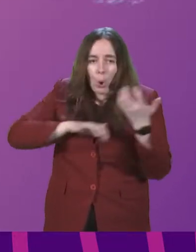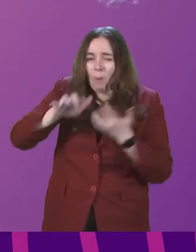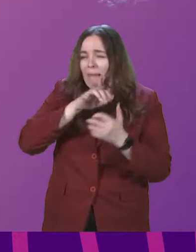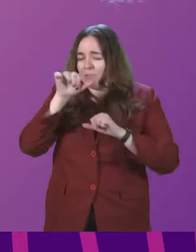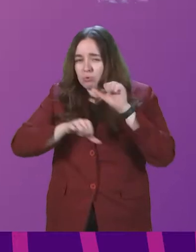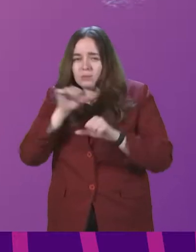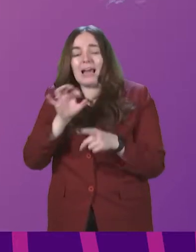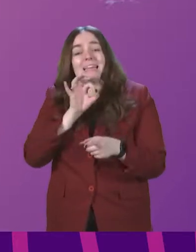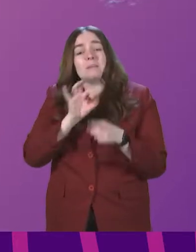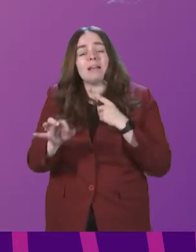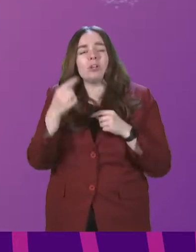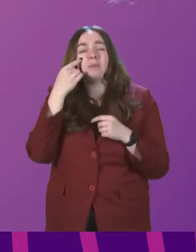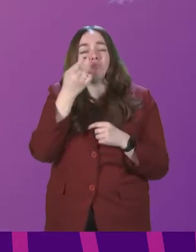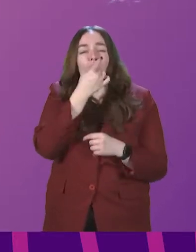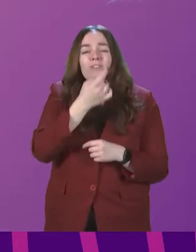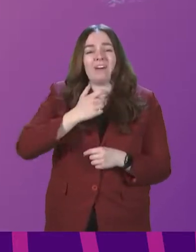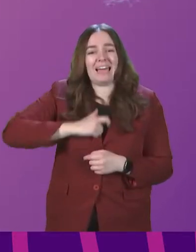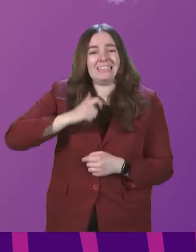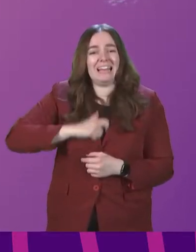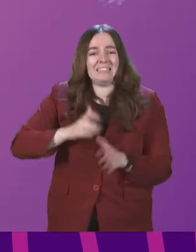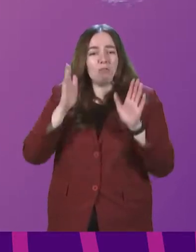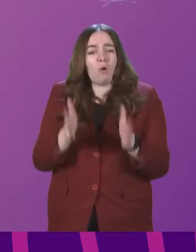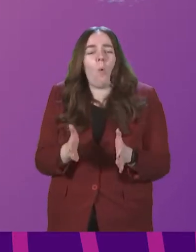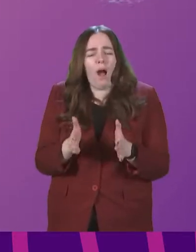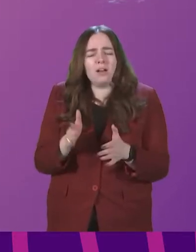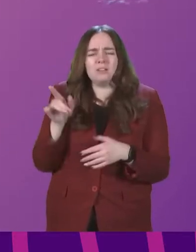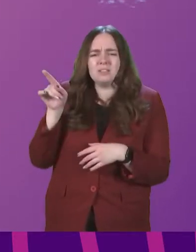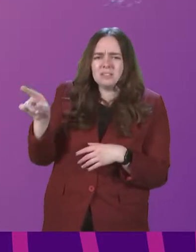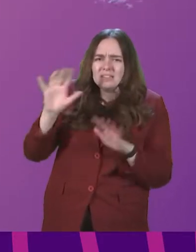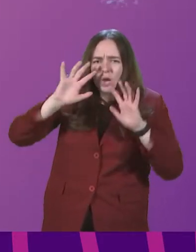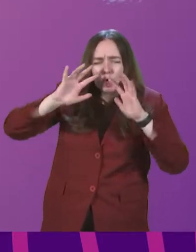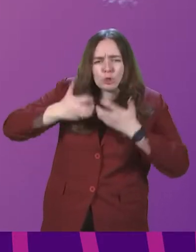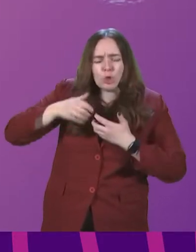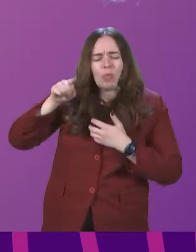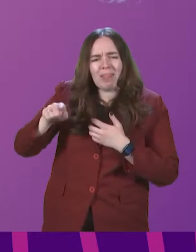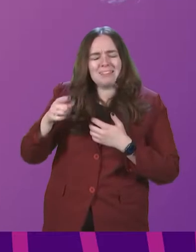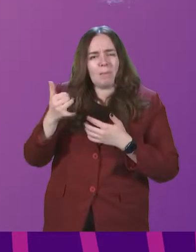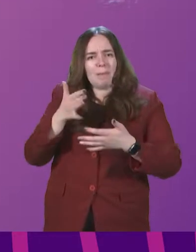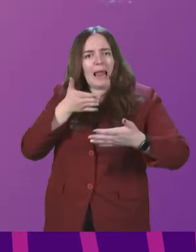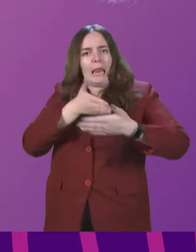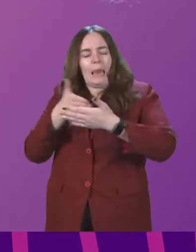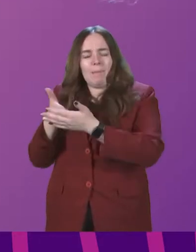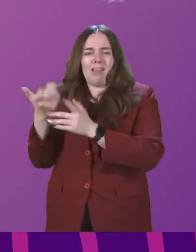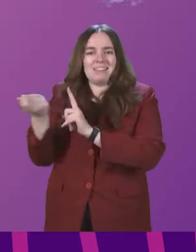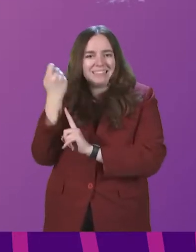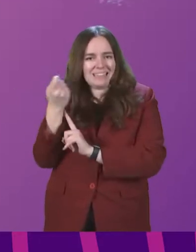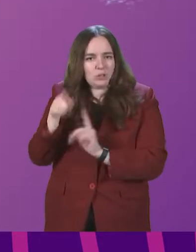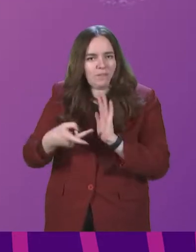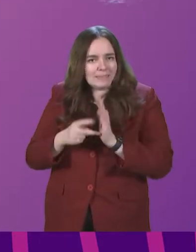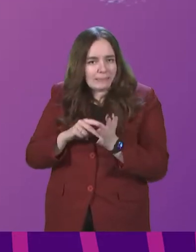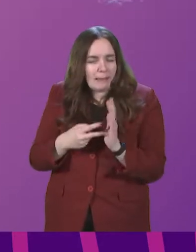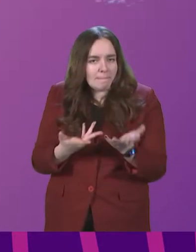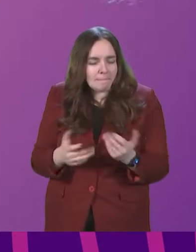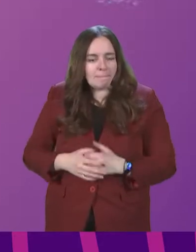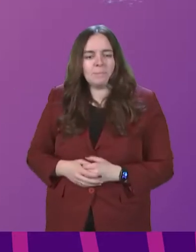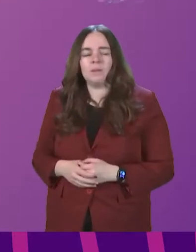particularly on the proof of identity required. Is the Minister concerned that this might limit its success? Minister,